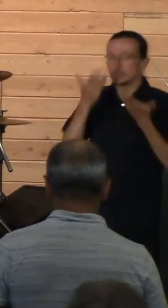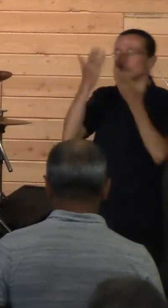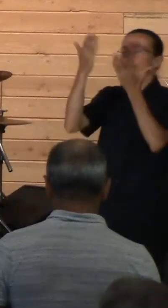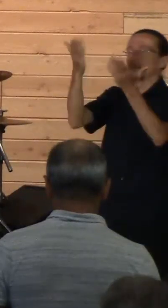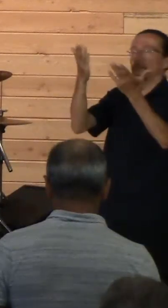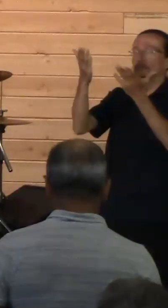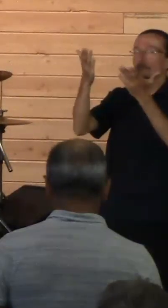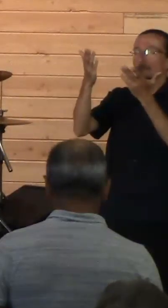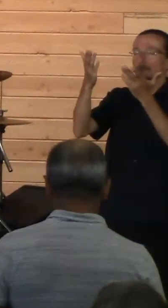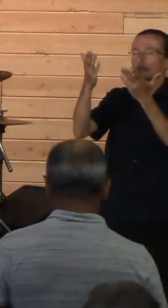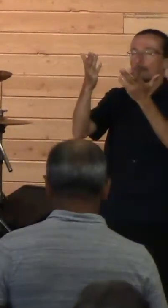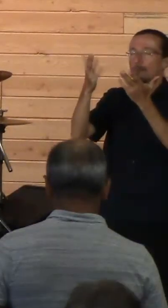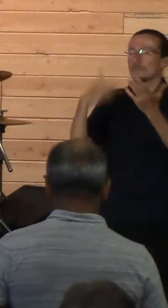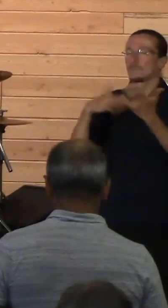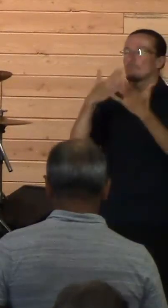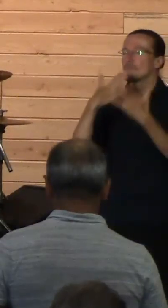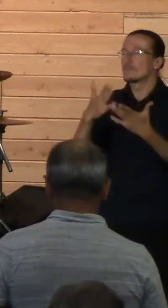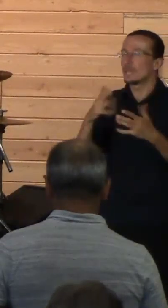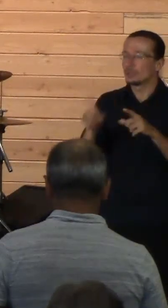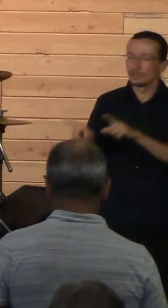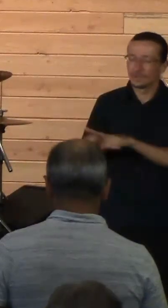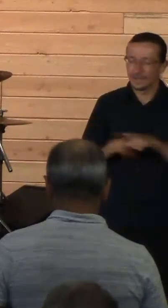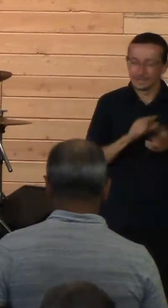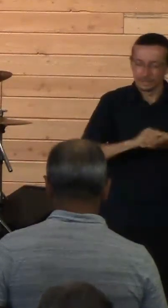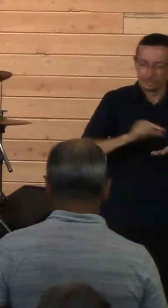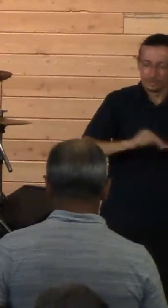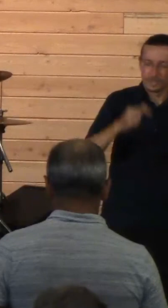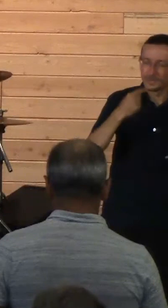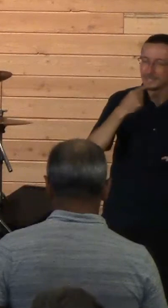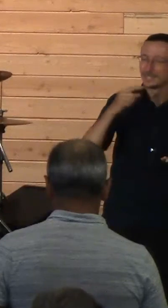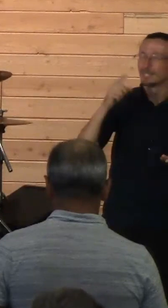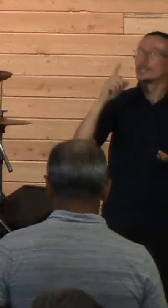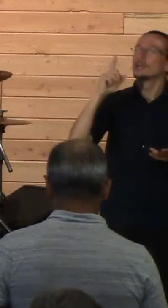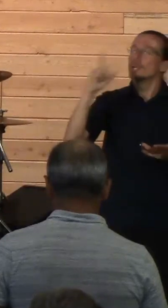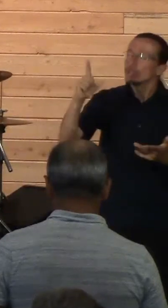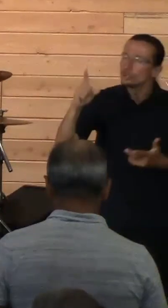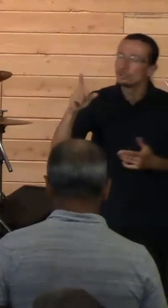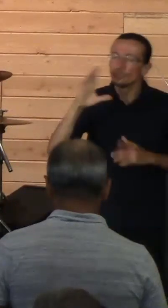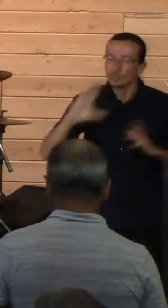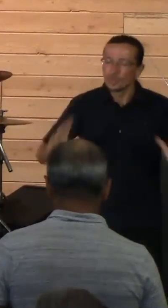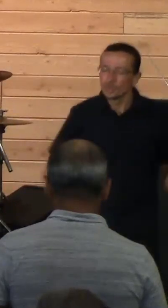And we thank you as the scripture says that you are the one who lifts us up.